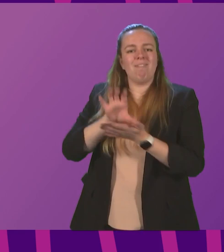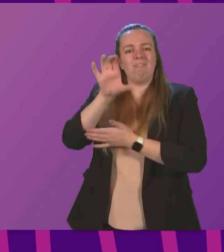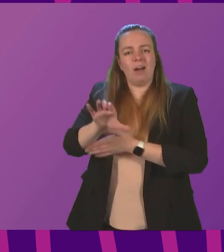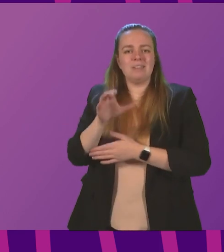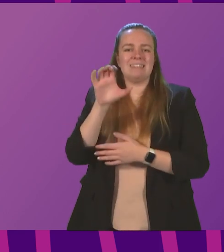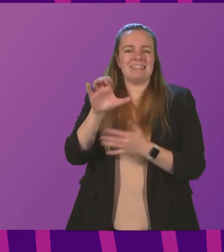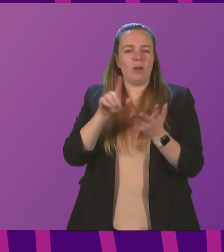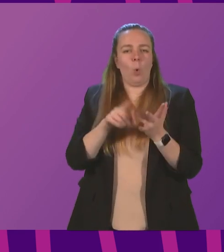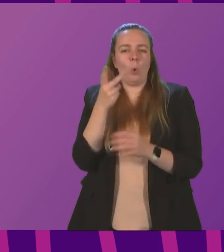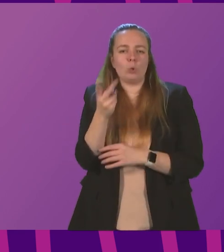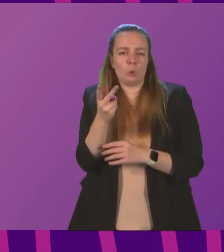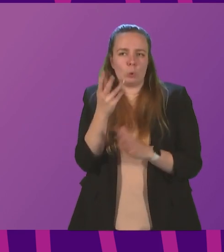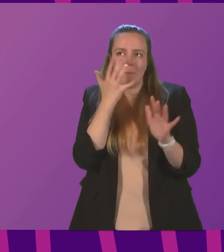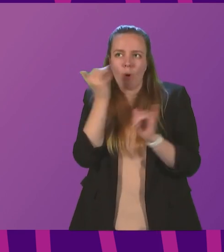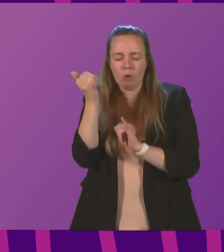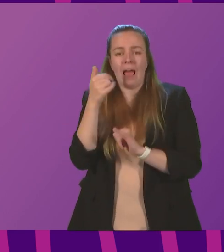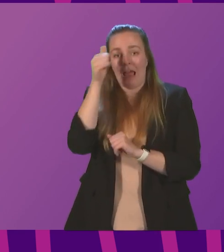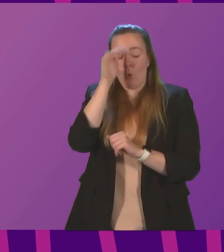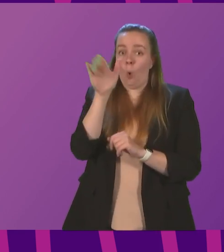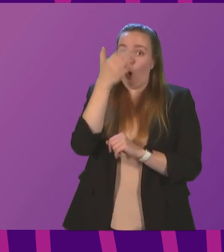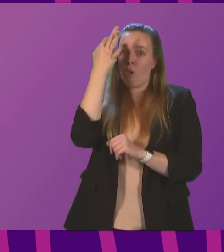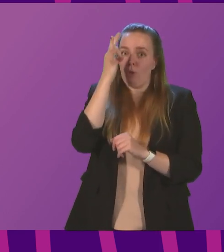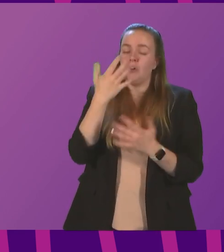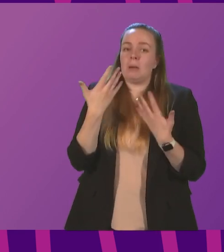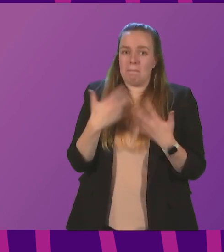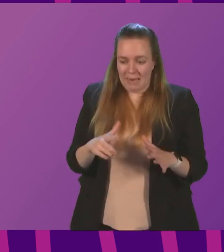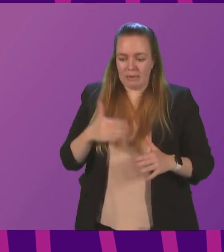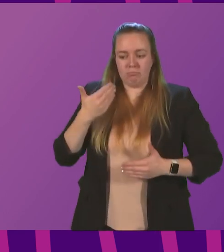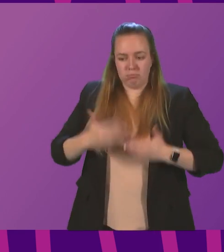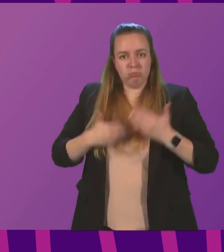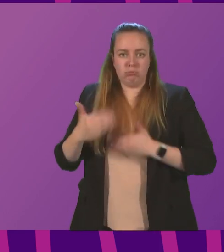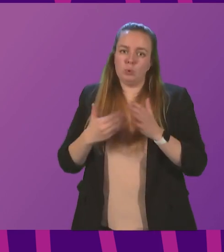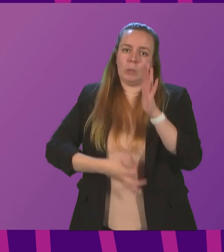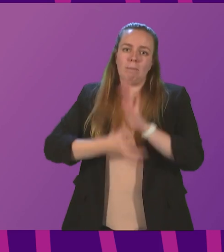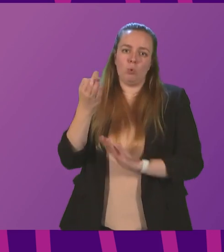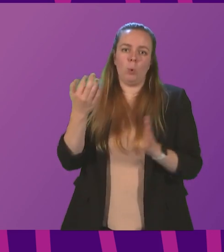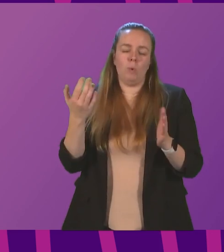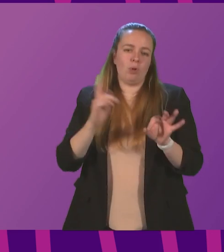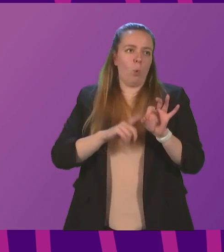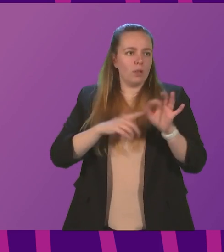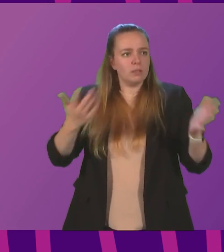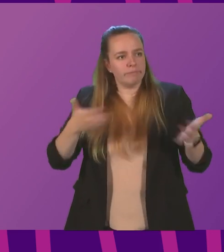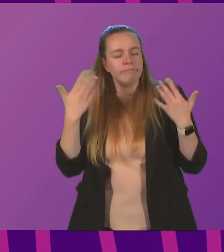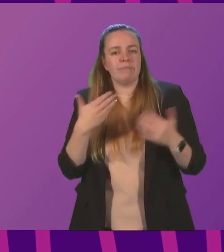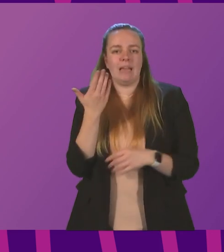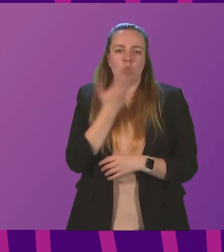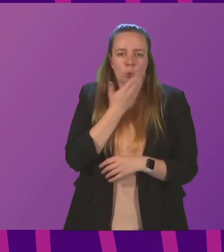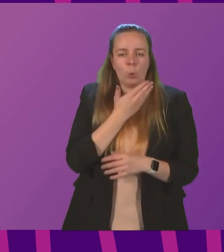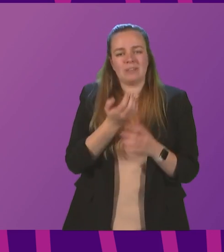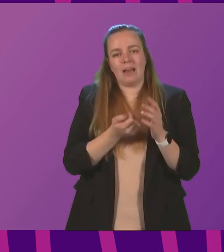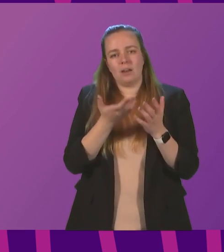monitors, and I know all local authorities have taken that very seriously, to improve the quality of ventilation in schools and early learning centres.